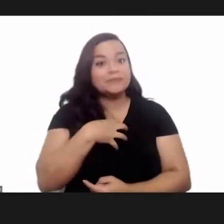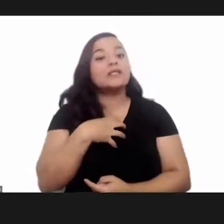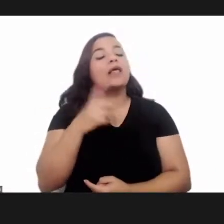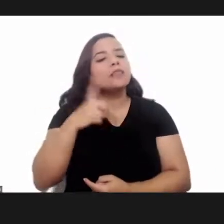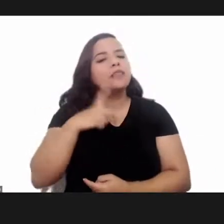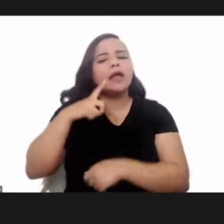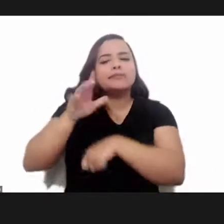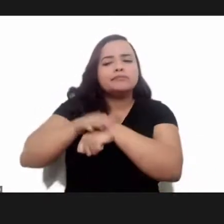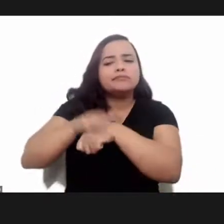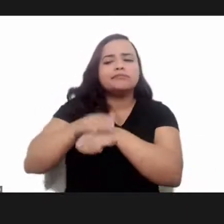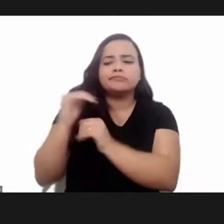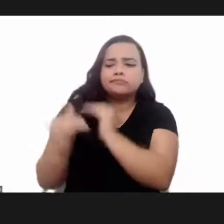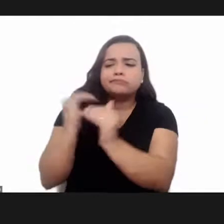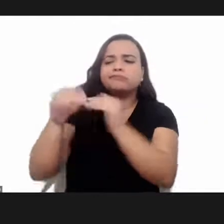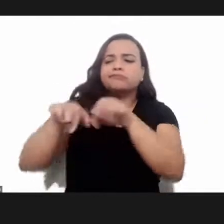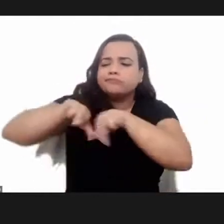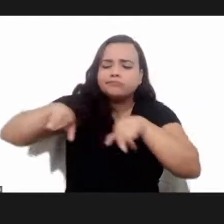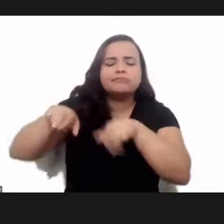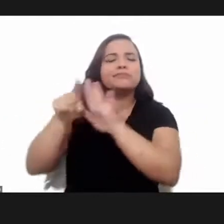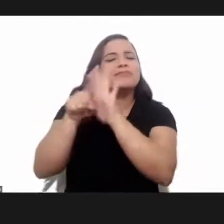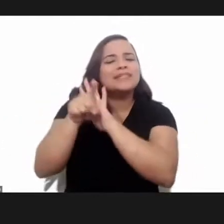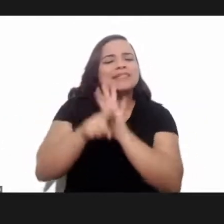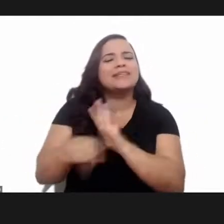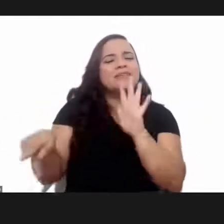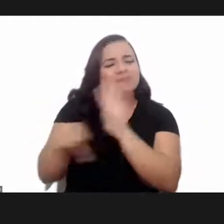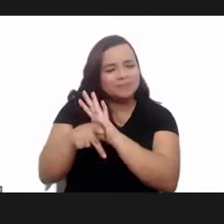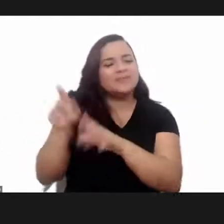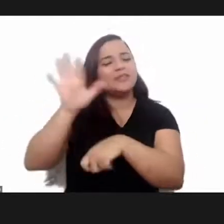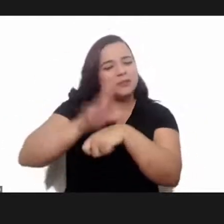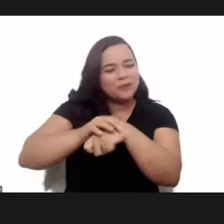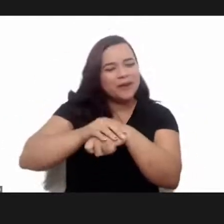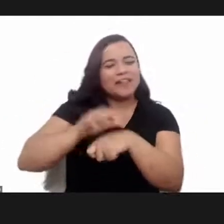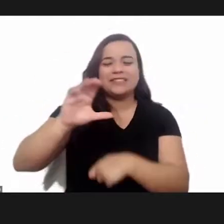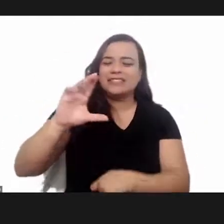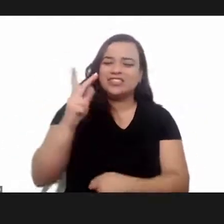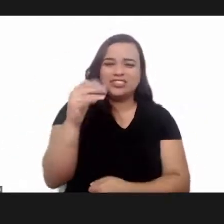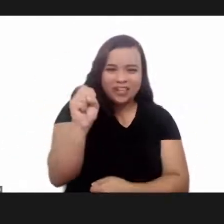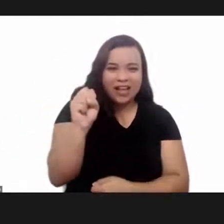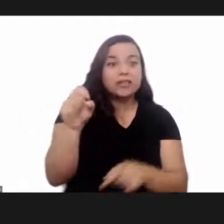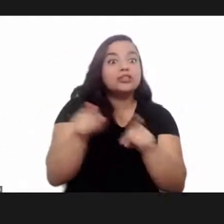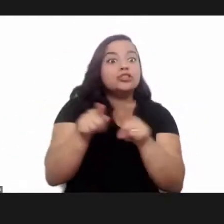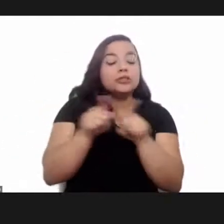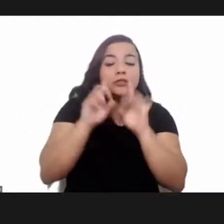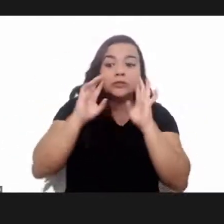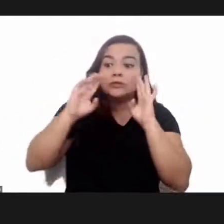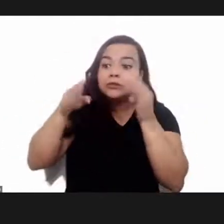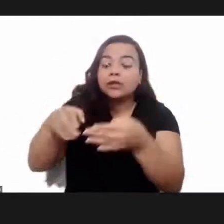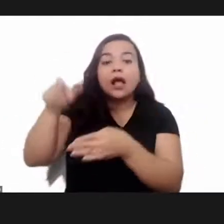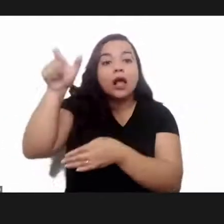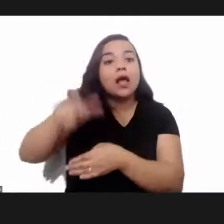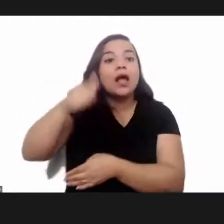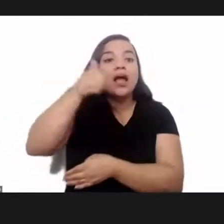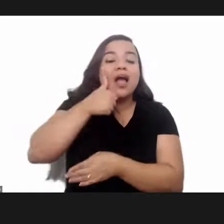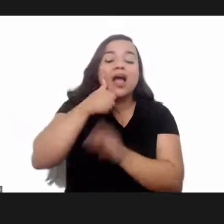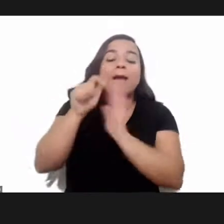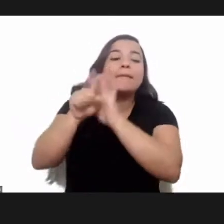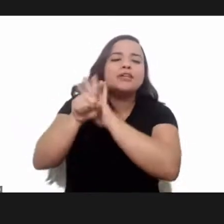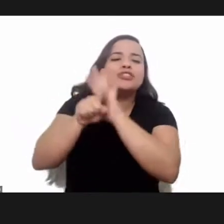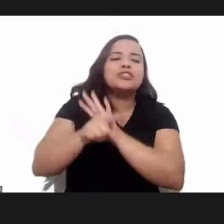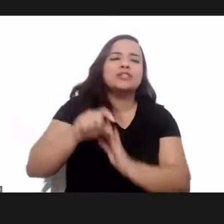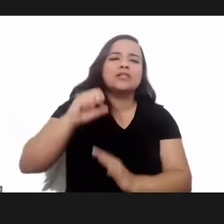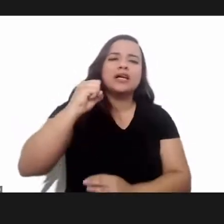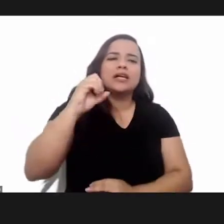in Chagas disease at the Gonçalo Muniz Institute. I want to emphasize the history of Dr. Sonia